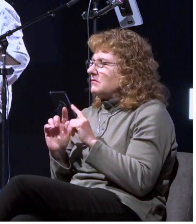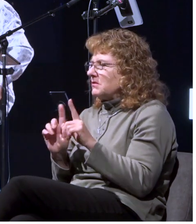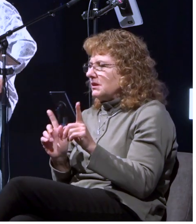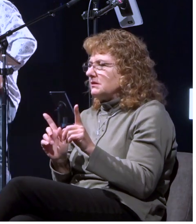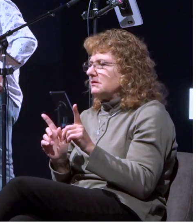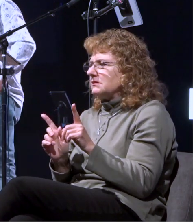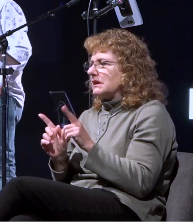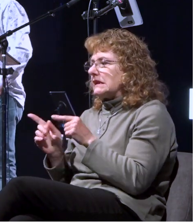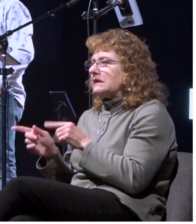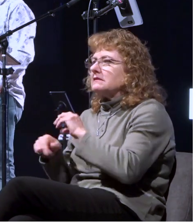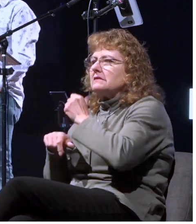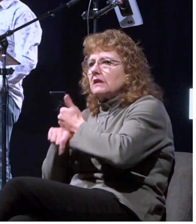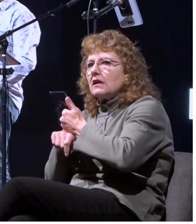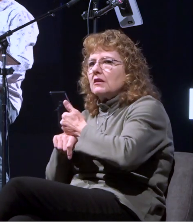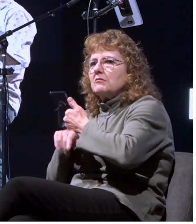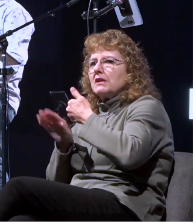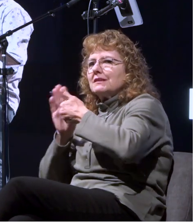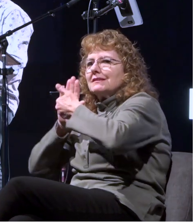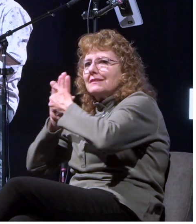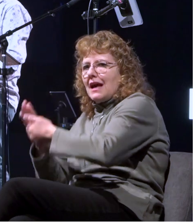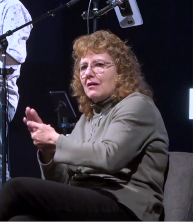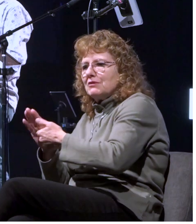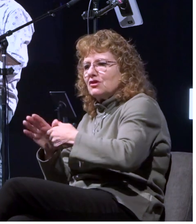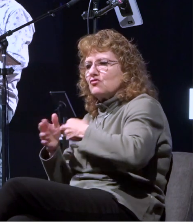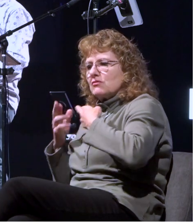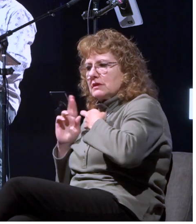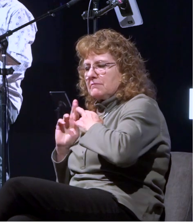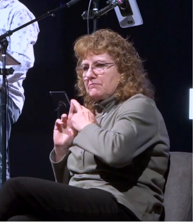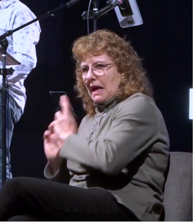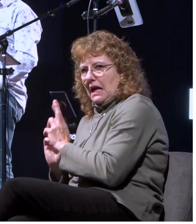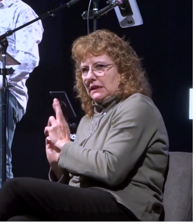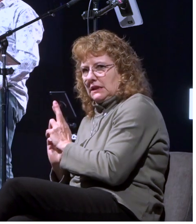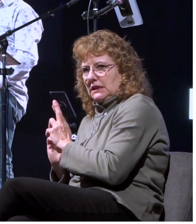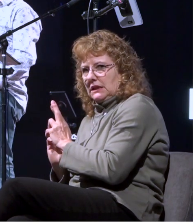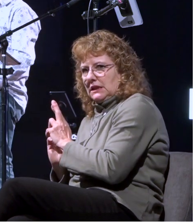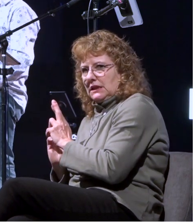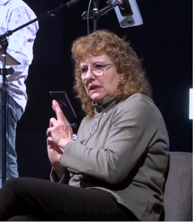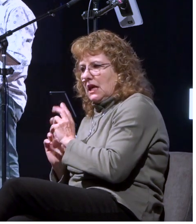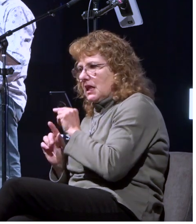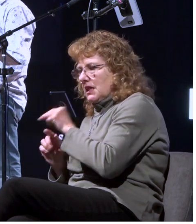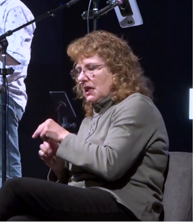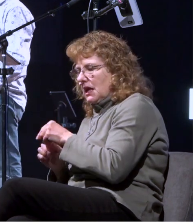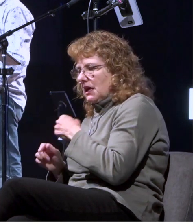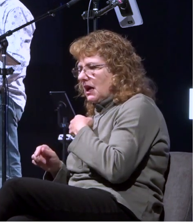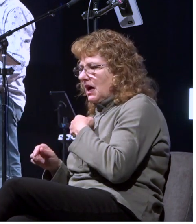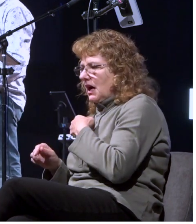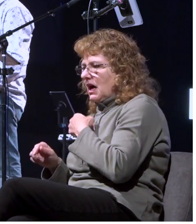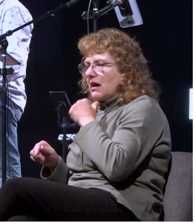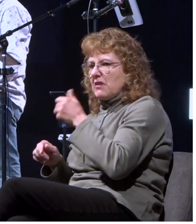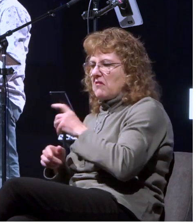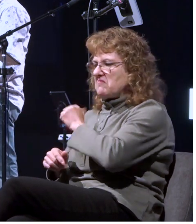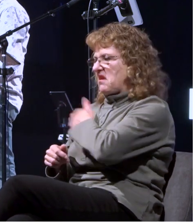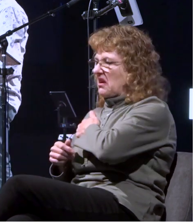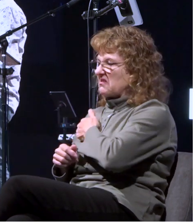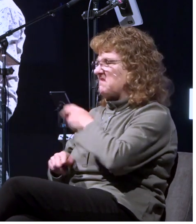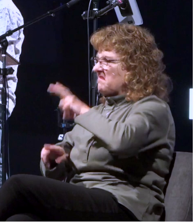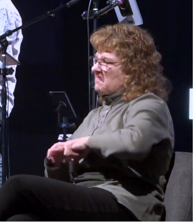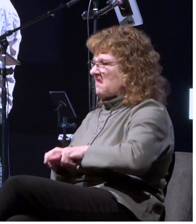that that paul has earned why because he's not characterized as i'm sitting down on the outside but i'm standing up on the